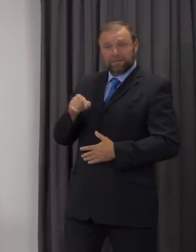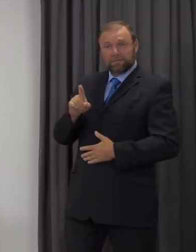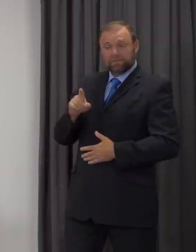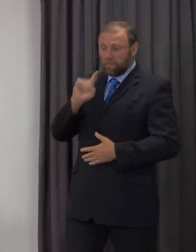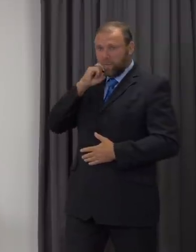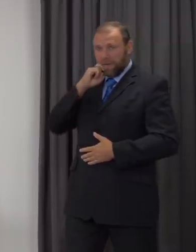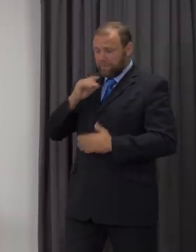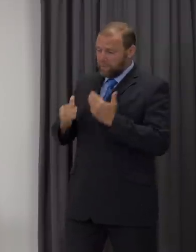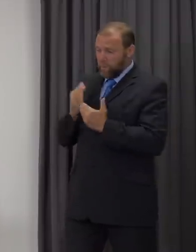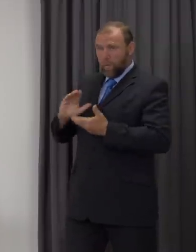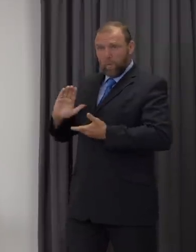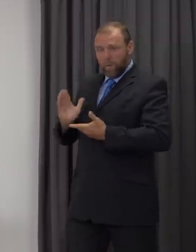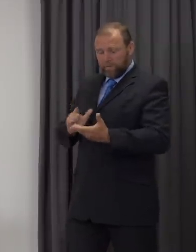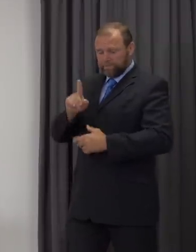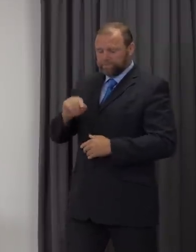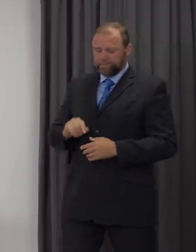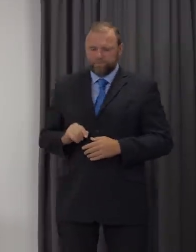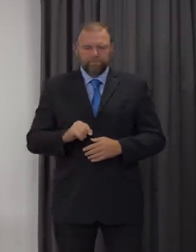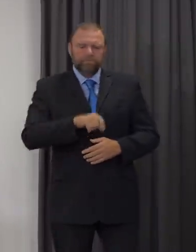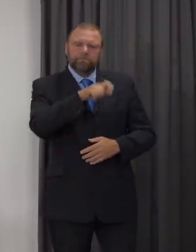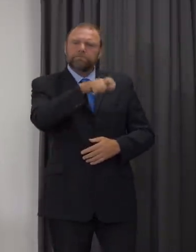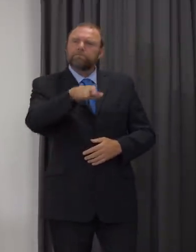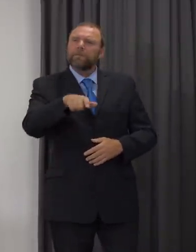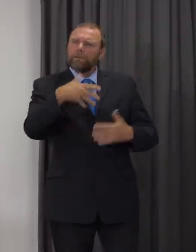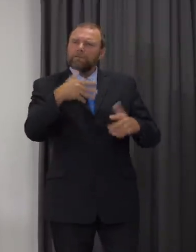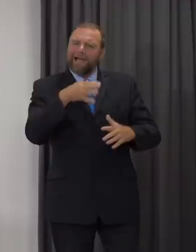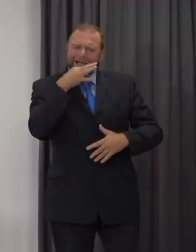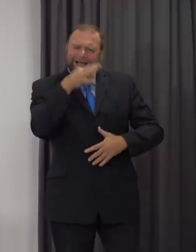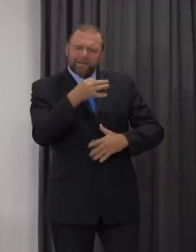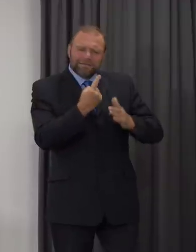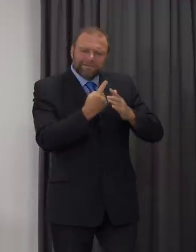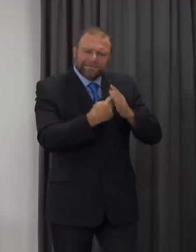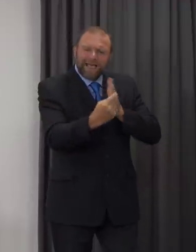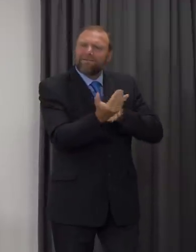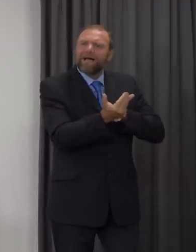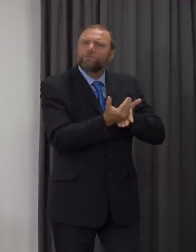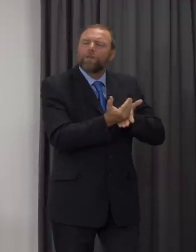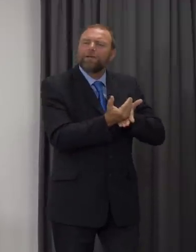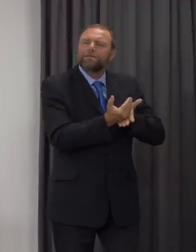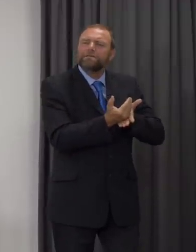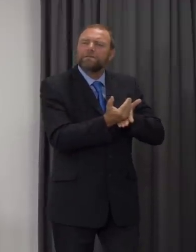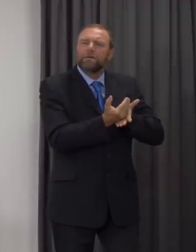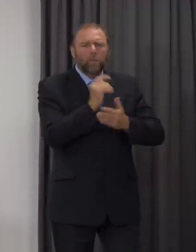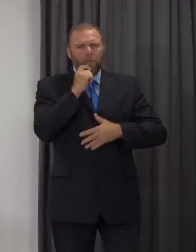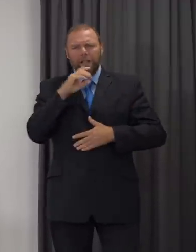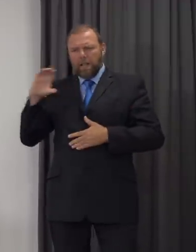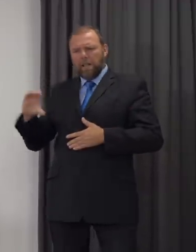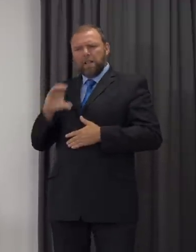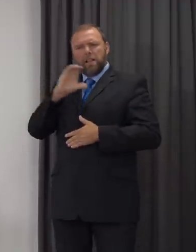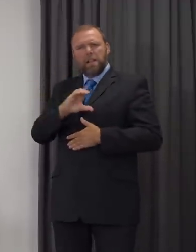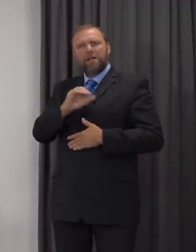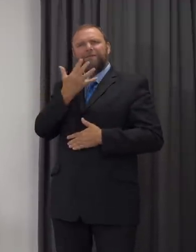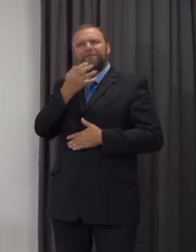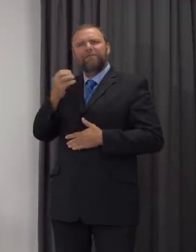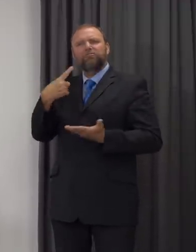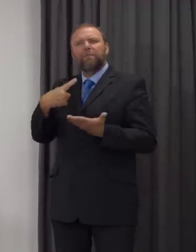actions. To help people who are asked to self-isolate, we will provide a £500 payment to